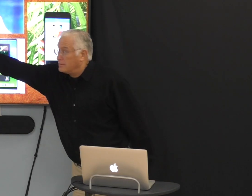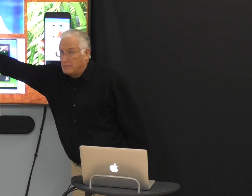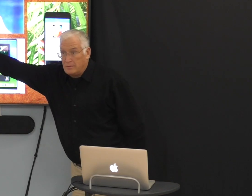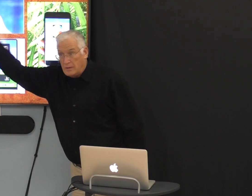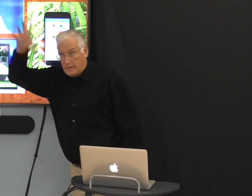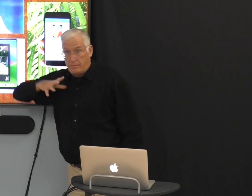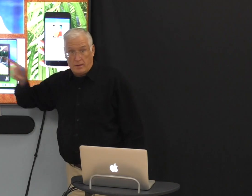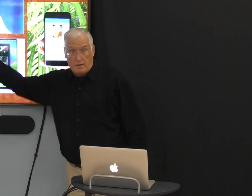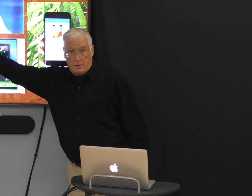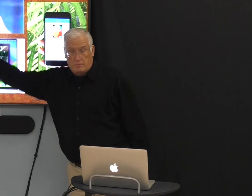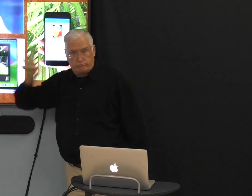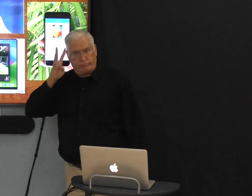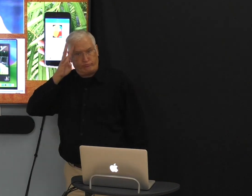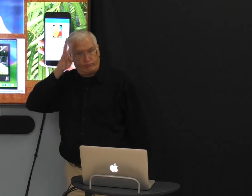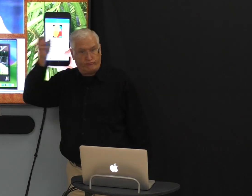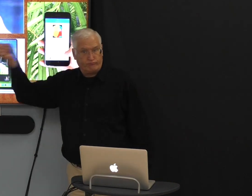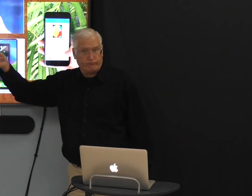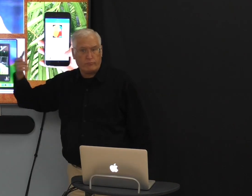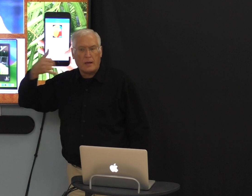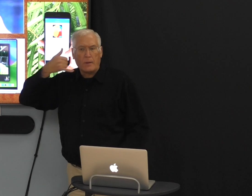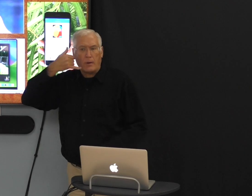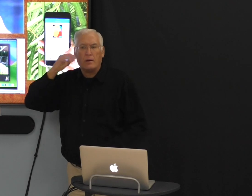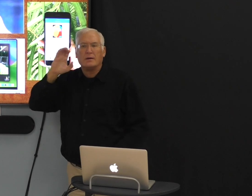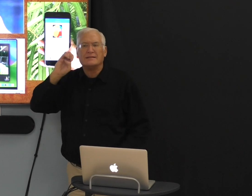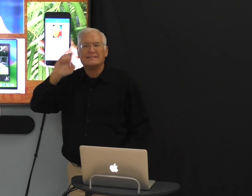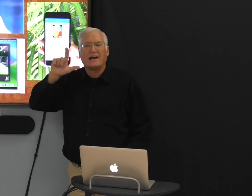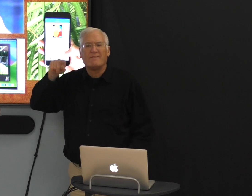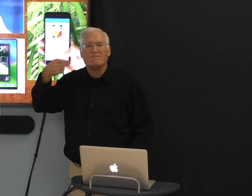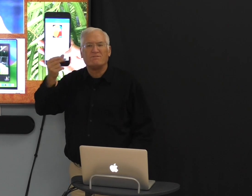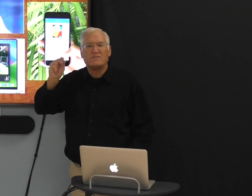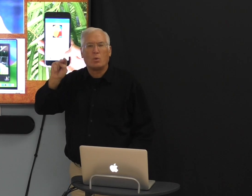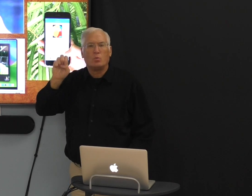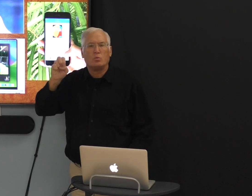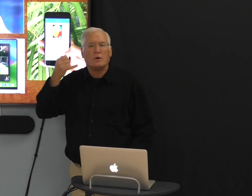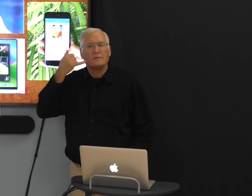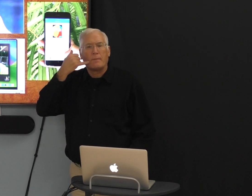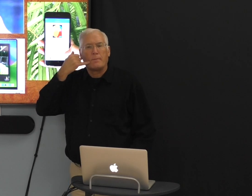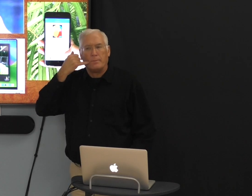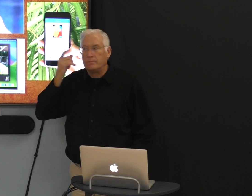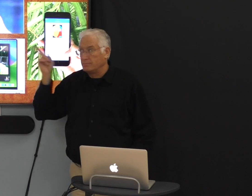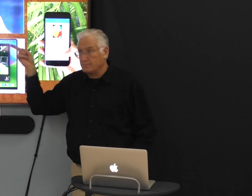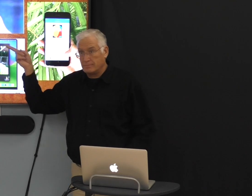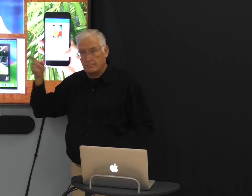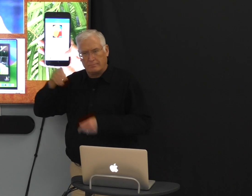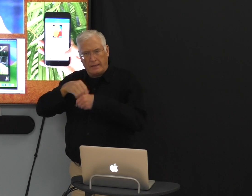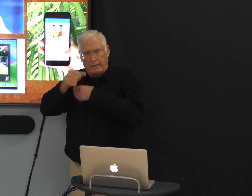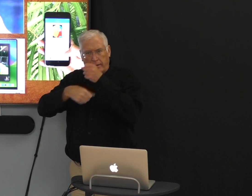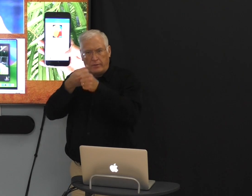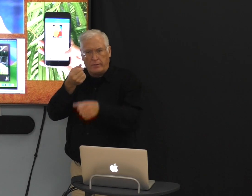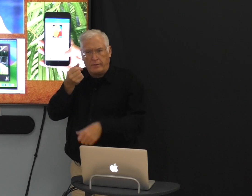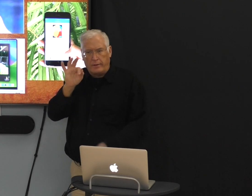So since 1973, this was the first cell phone.